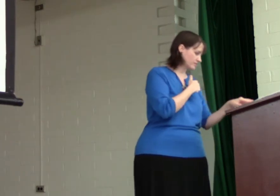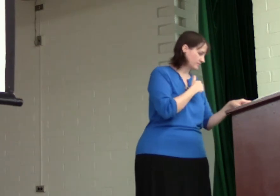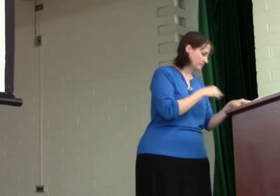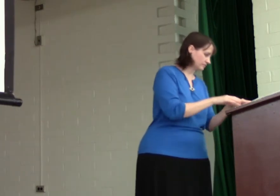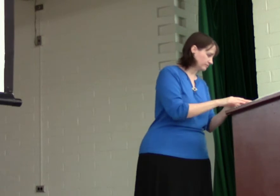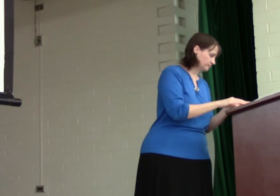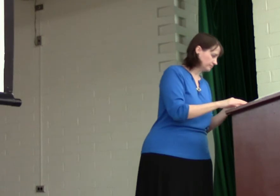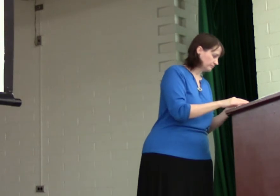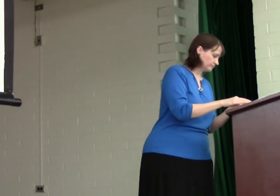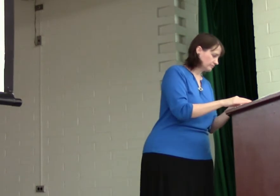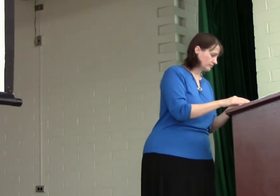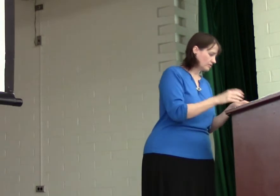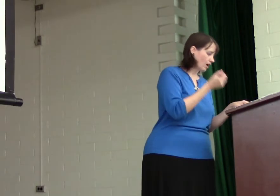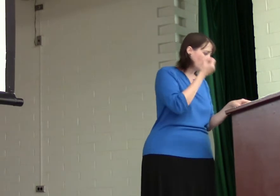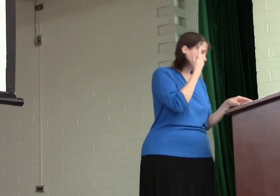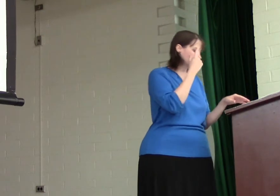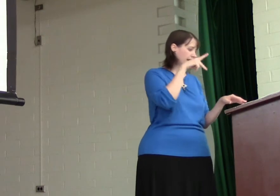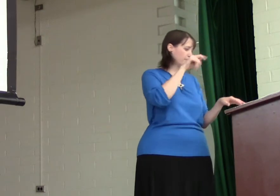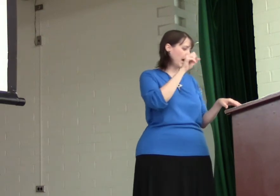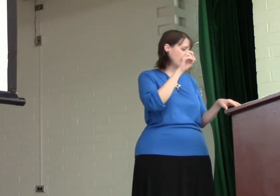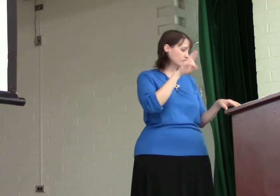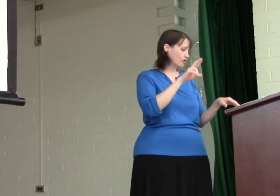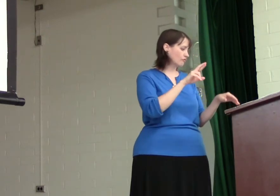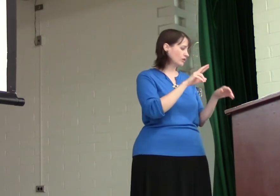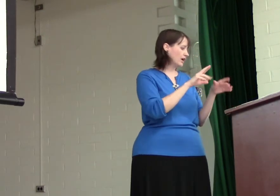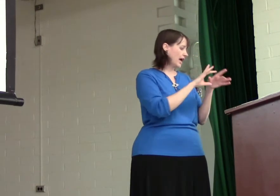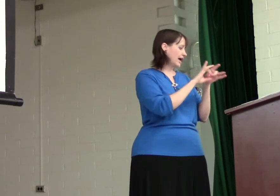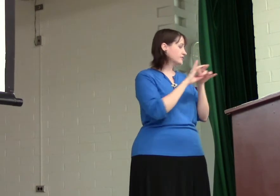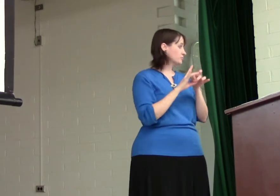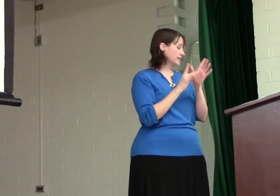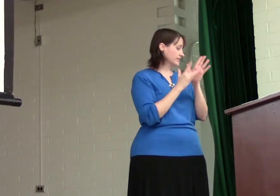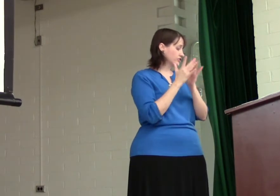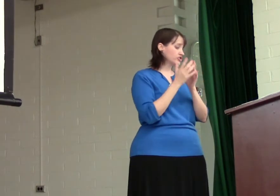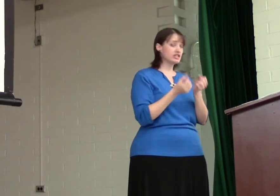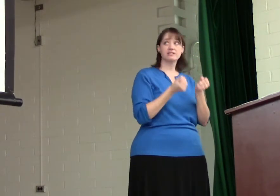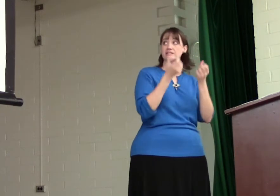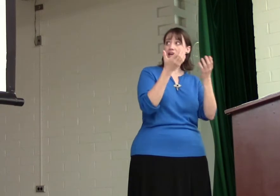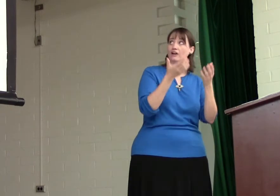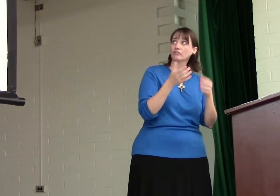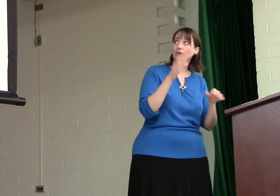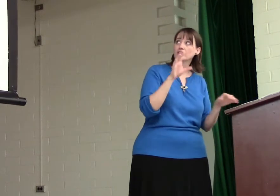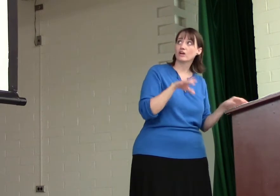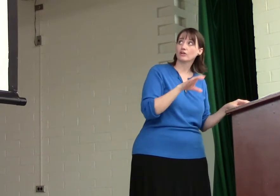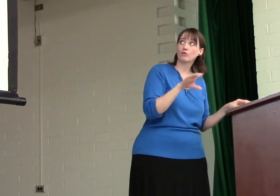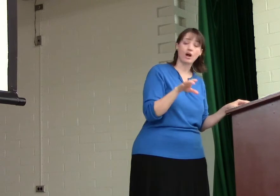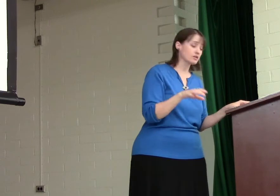to understand Passover as it relates to Jesus' sacrifice on the cross?